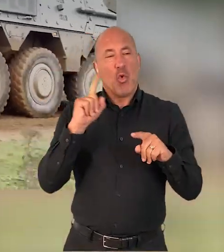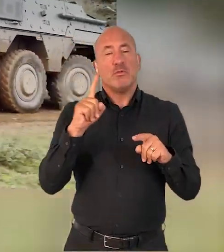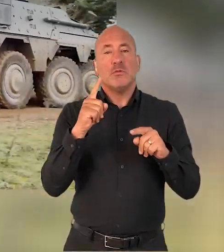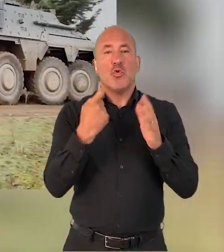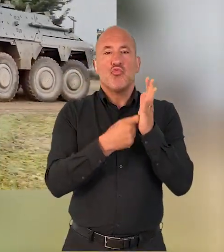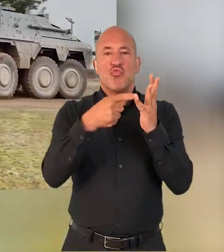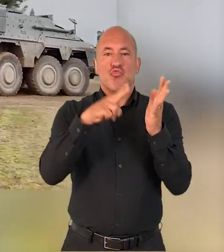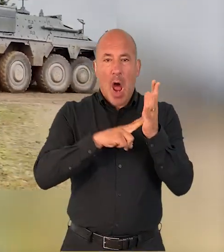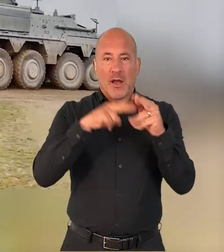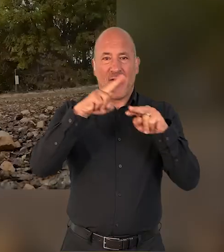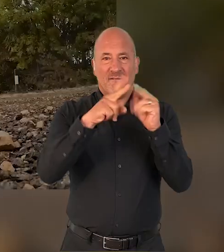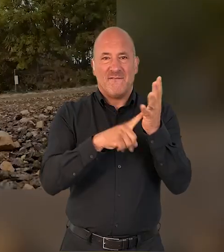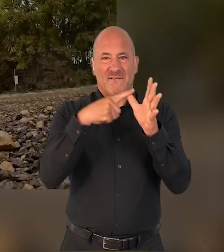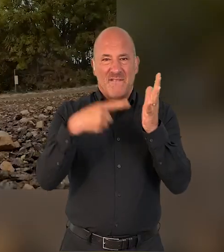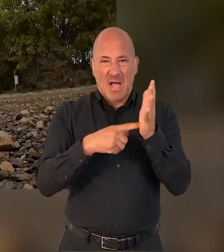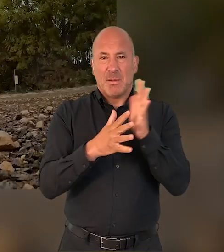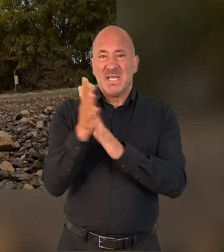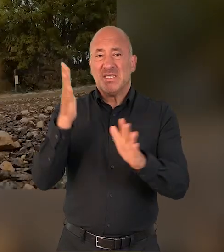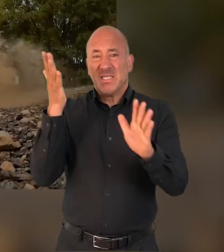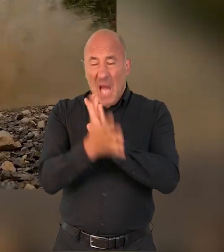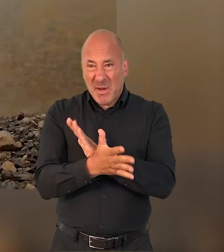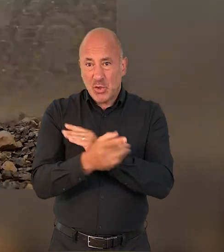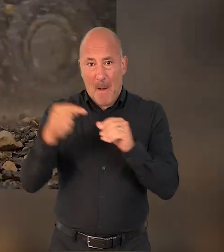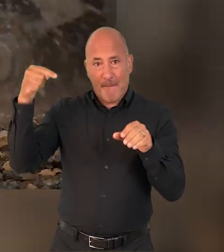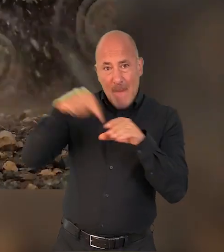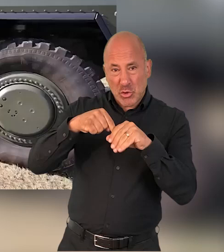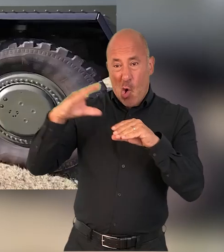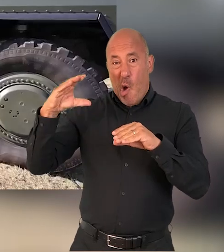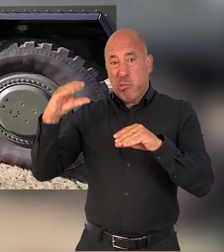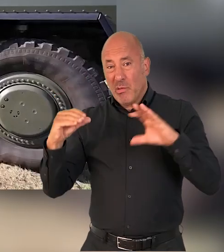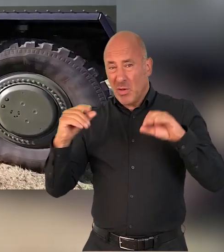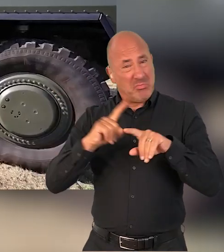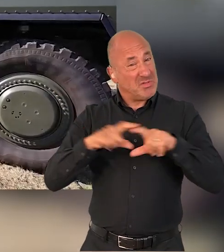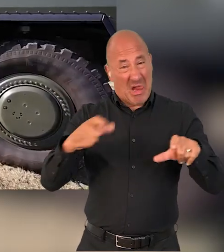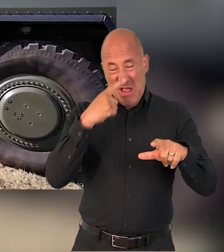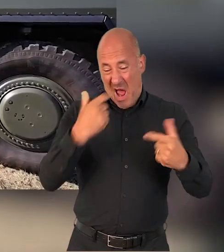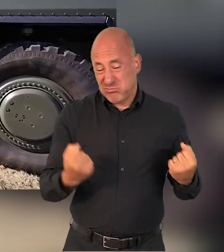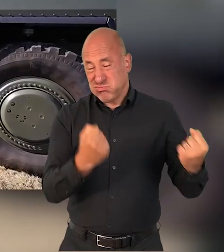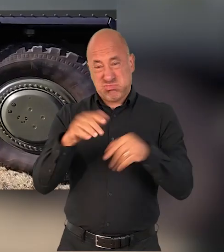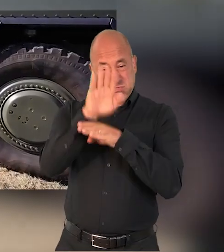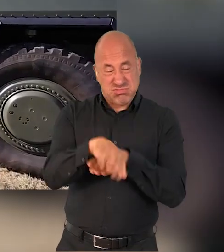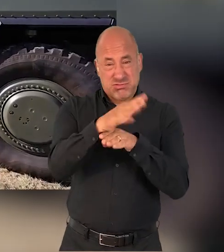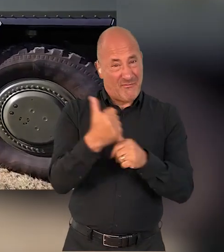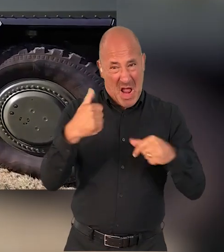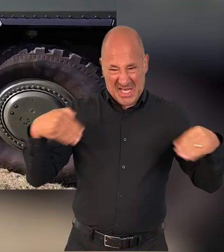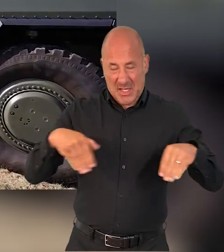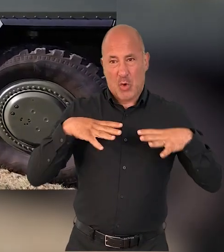also what we call run flats. So that if there is any damage to the tyres, they are punctured. You can still keep driving this vehicle